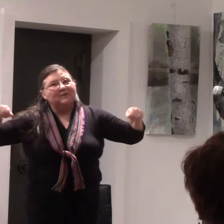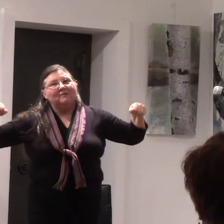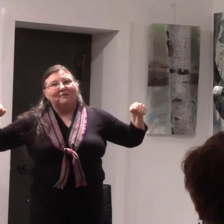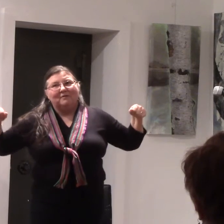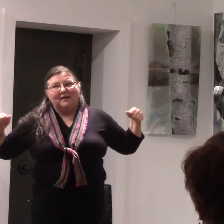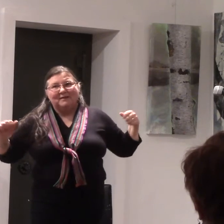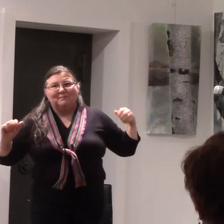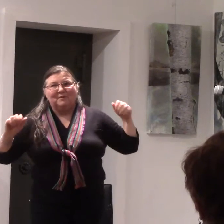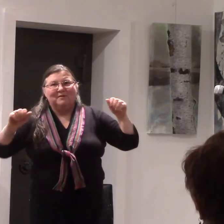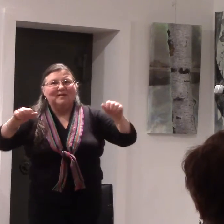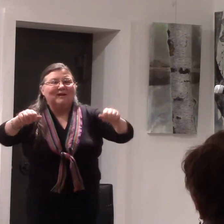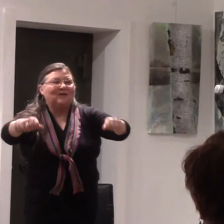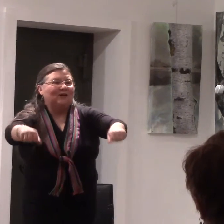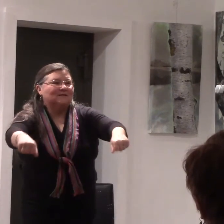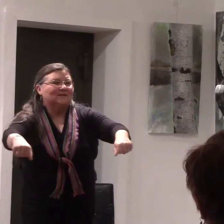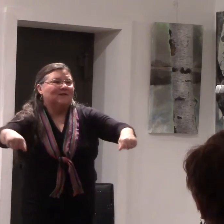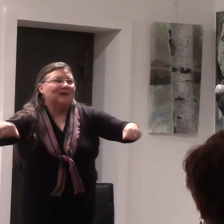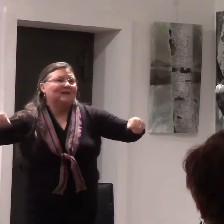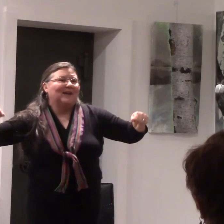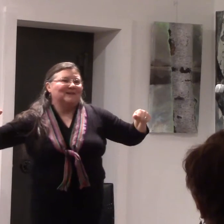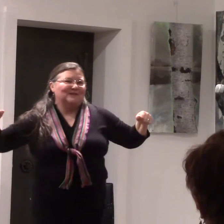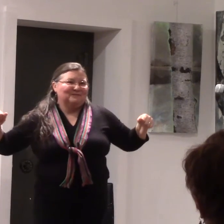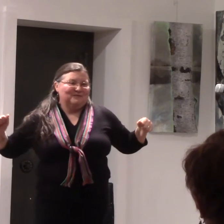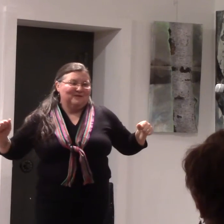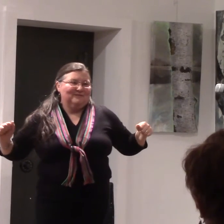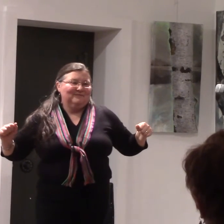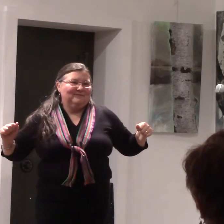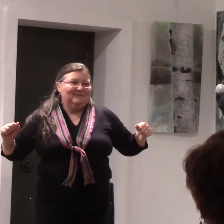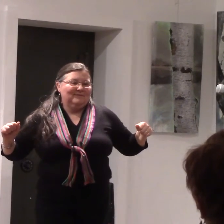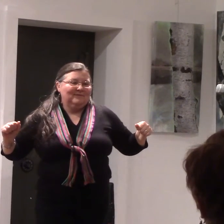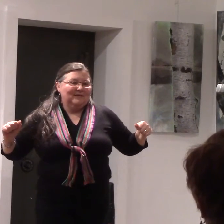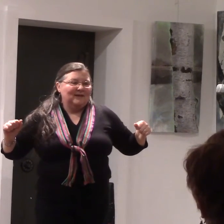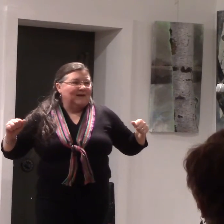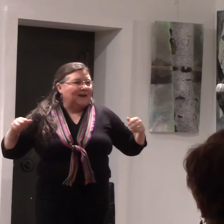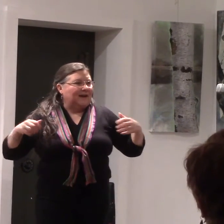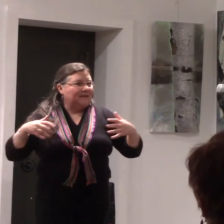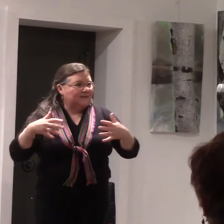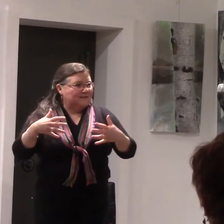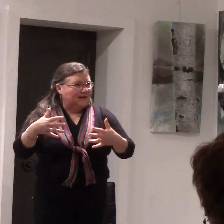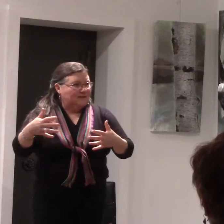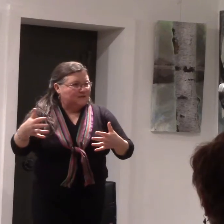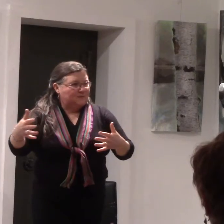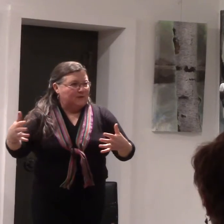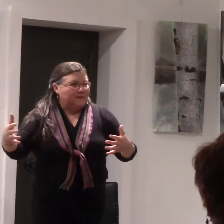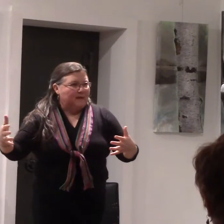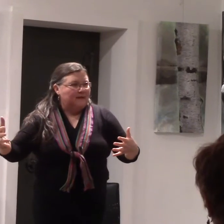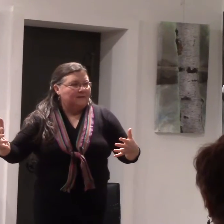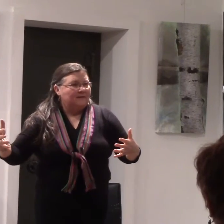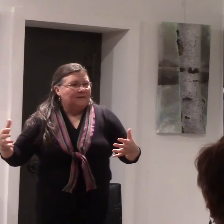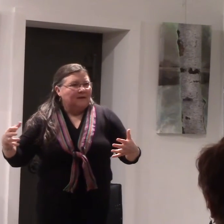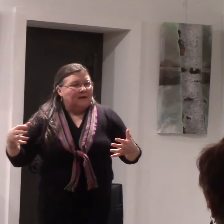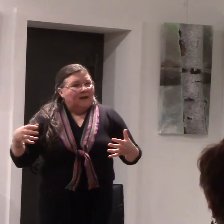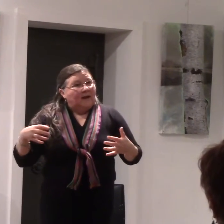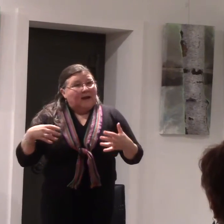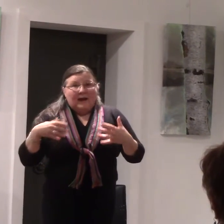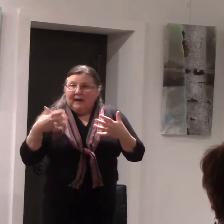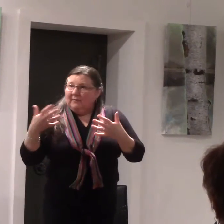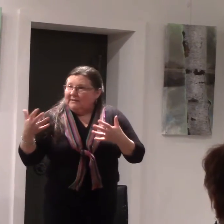on roaming his boat across the great Katches River. again there's a silence between the men and once